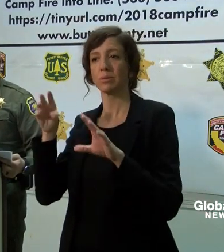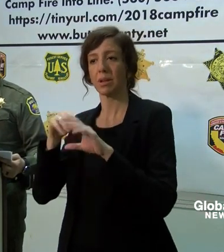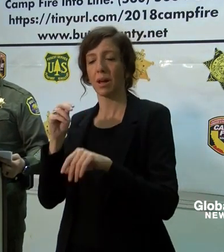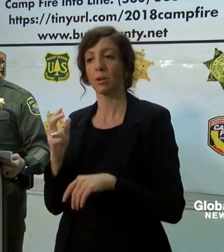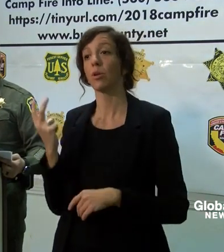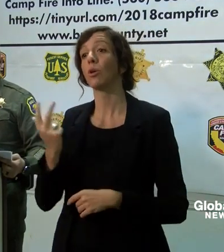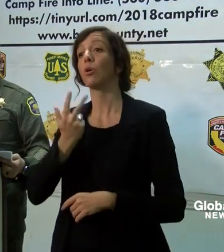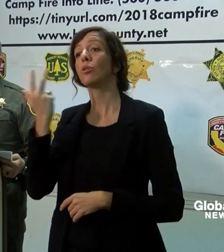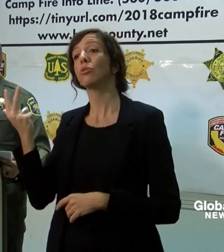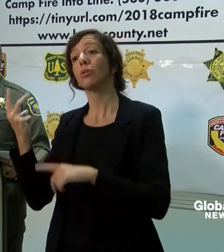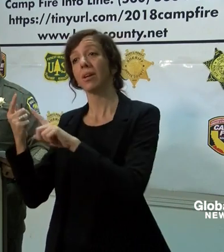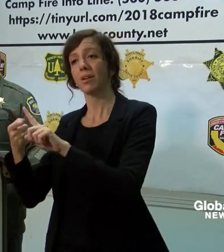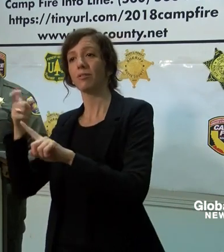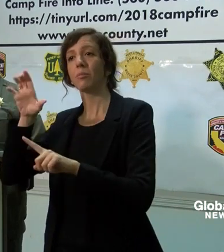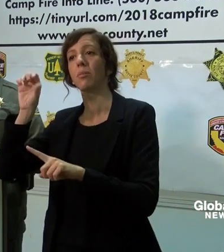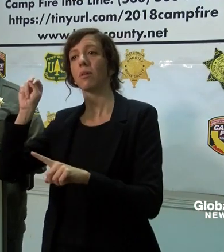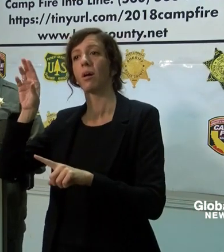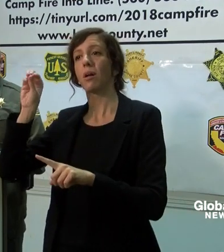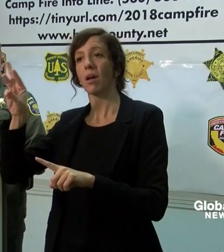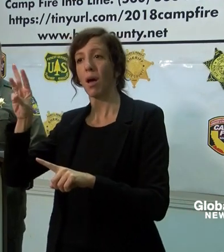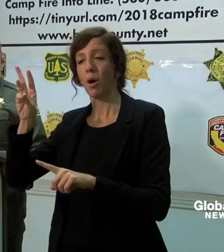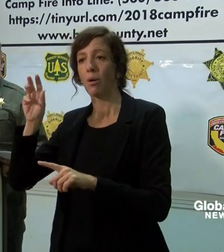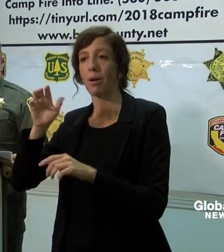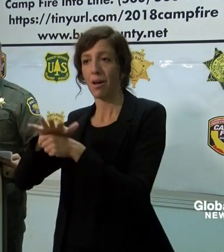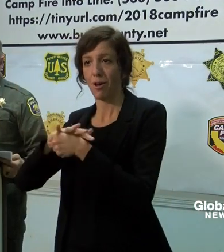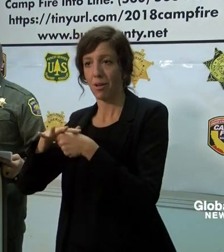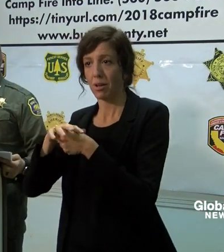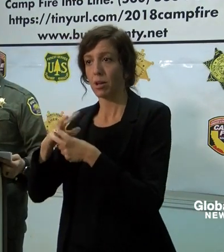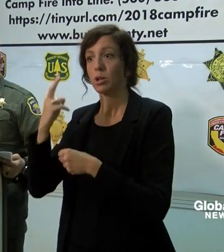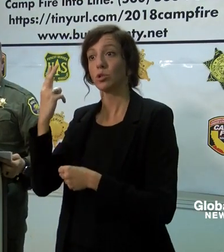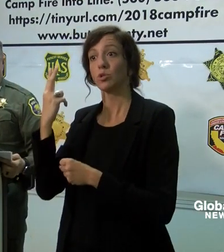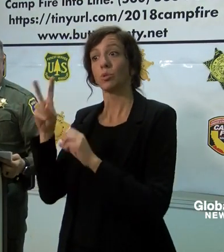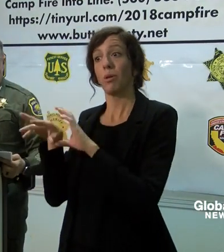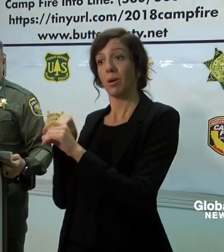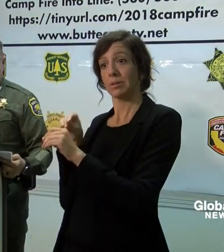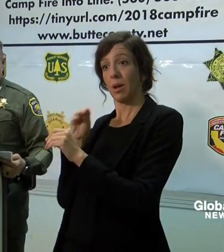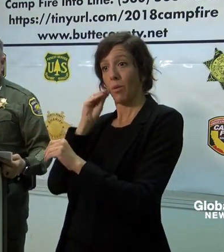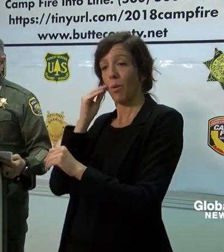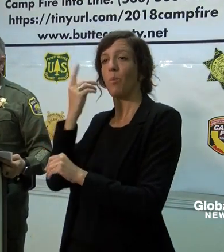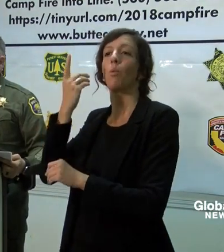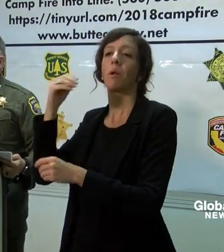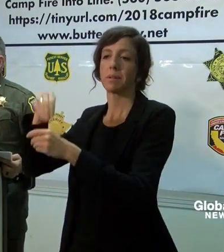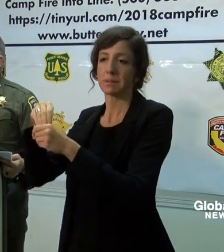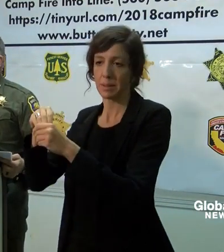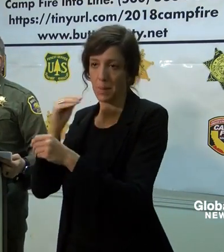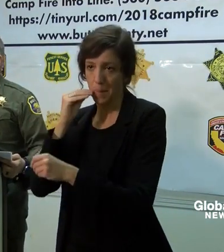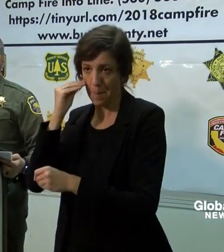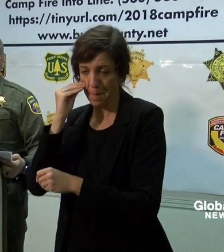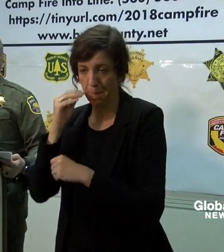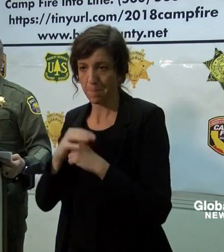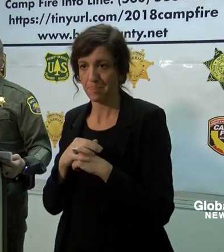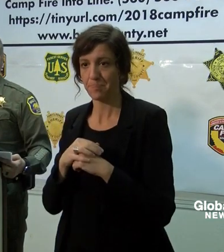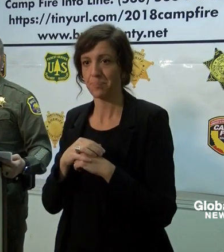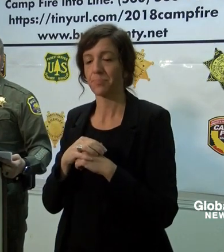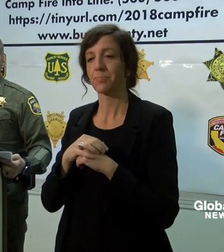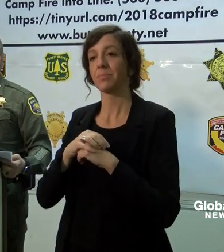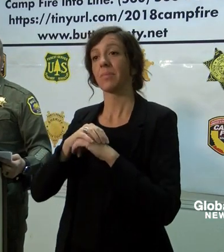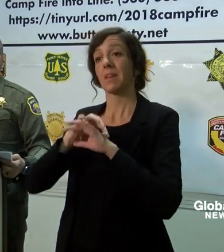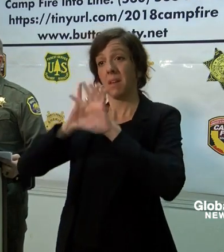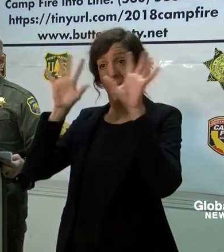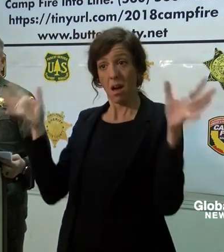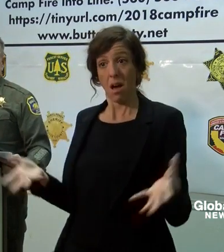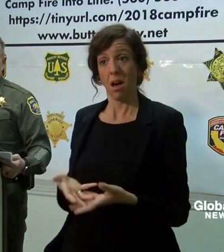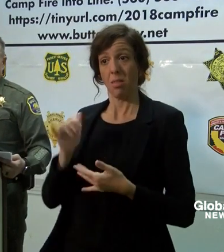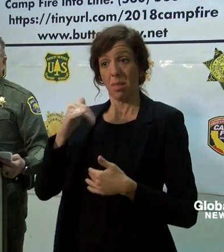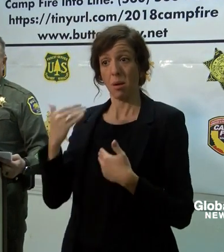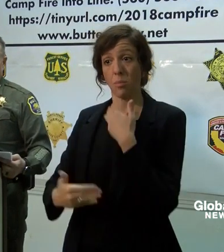from the Concow area, 2 were outside homes, 1 was inside a home. As that process has been going